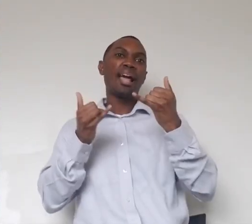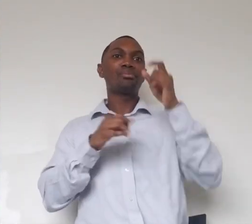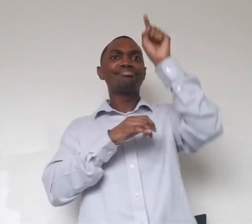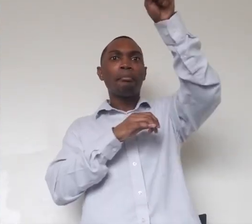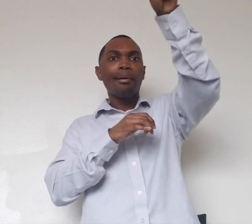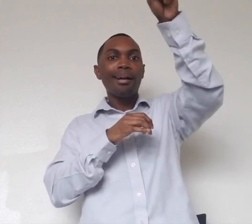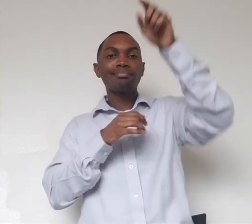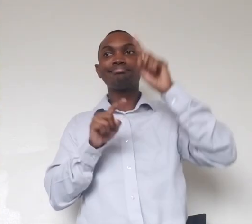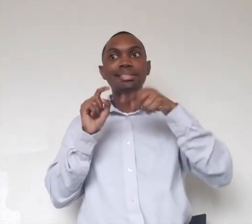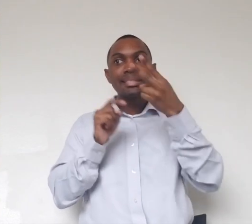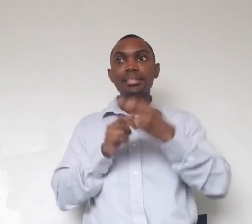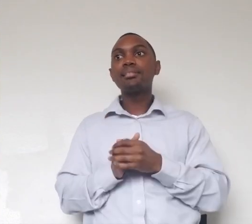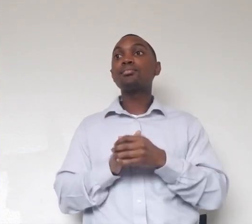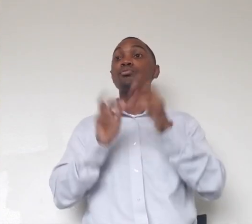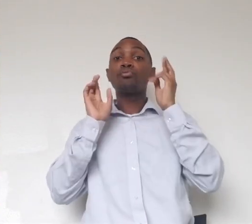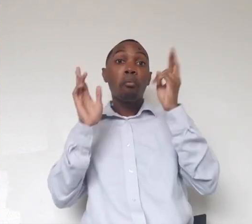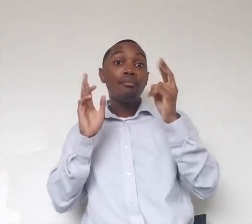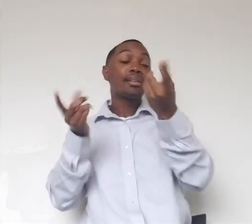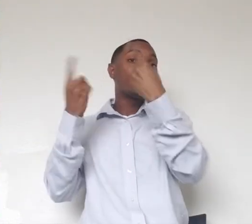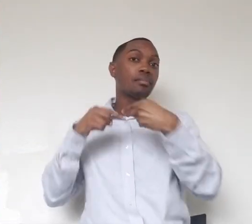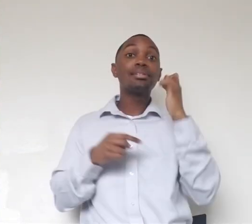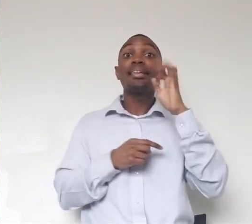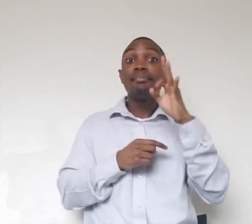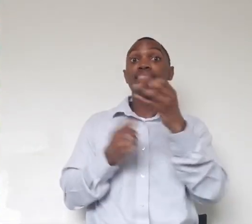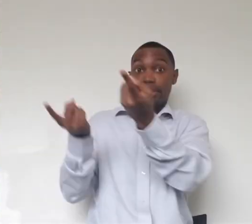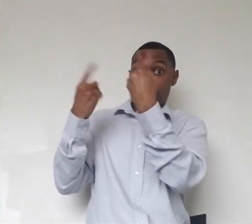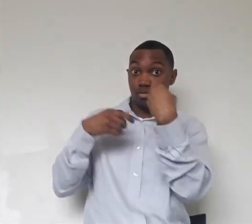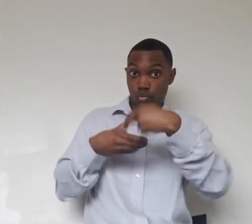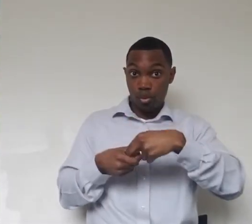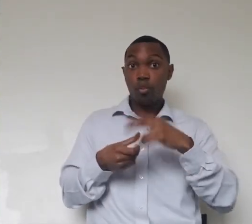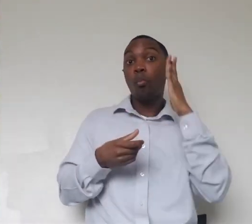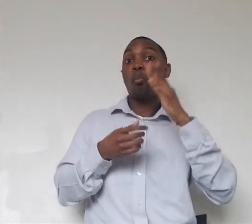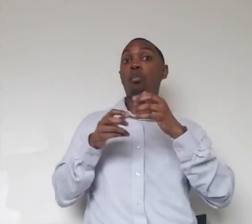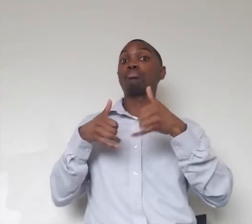If he does come out, he'll get a delicious femur bone, which we're going to offer to Imani now. Well,